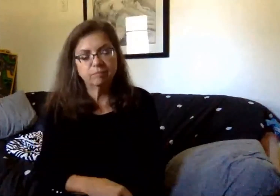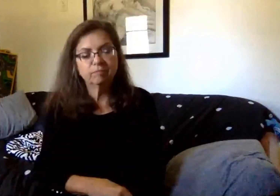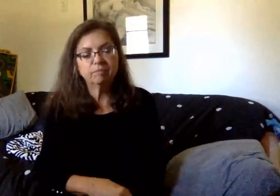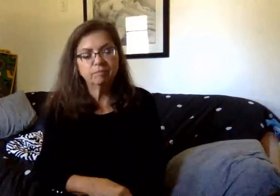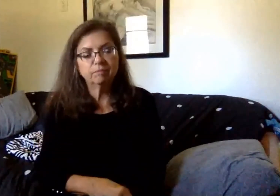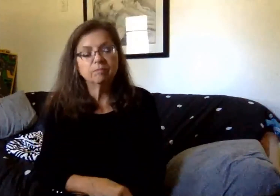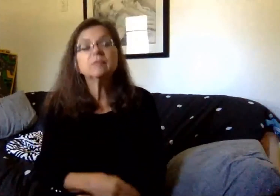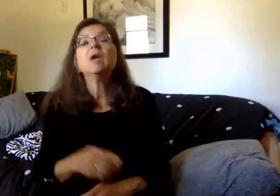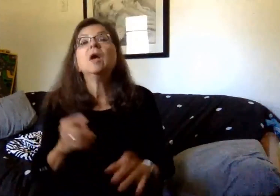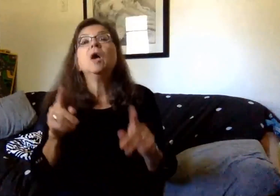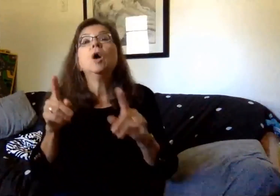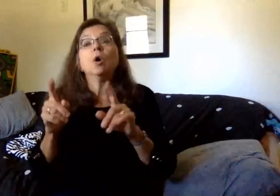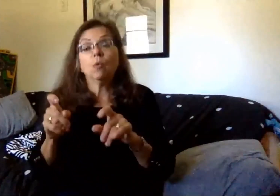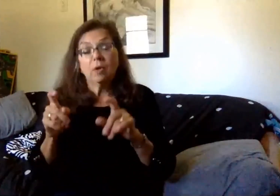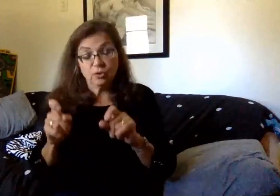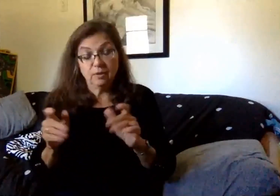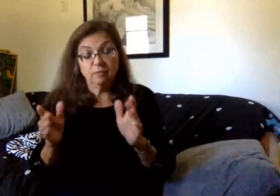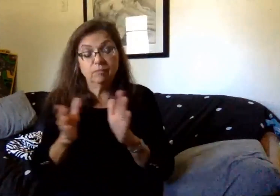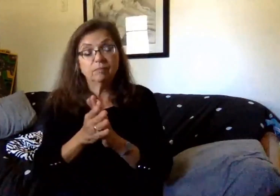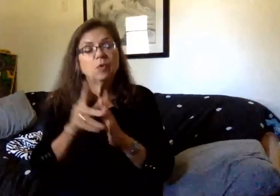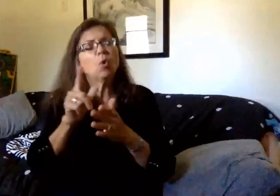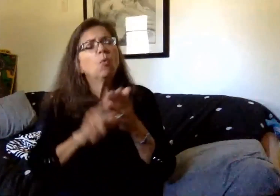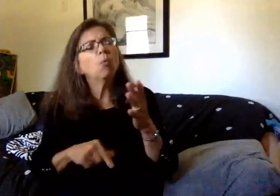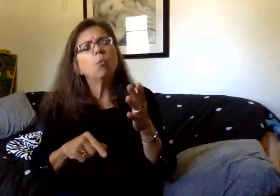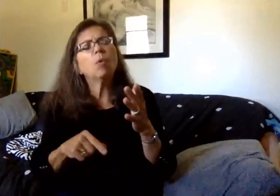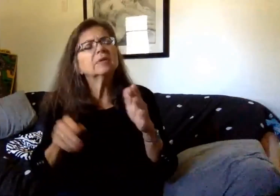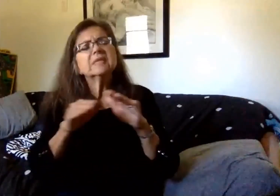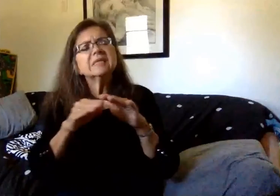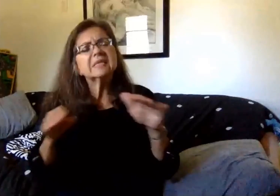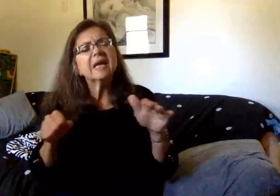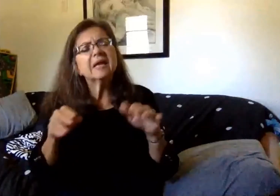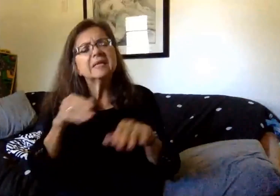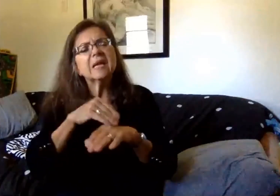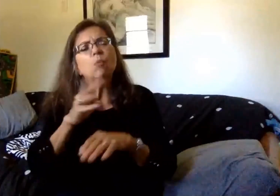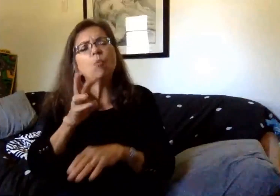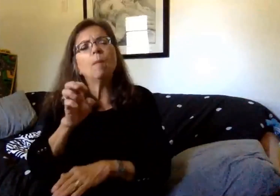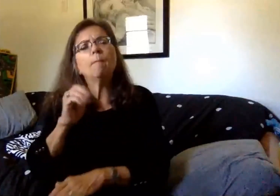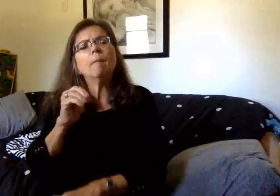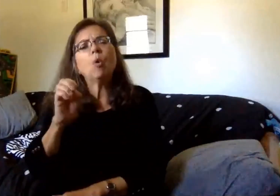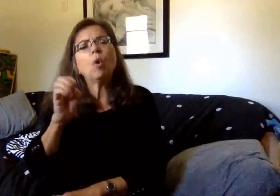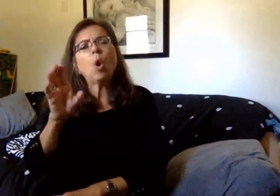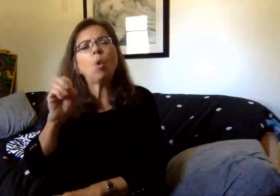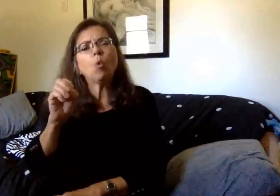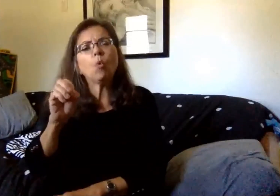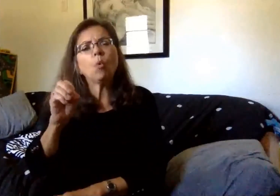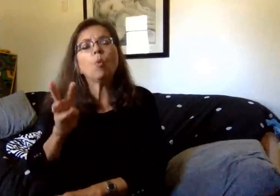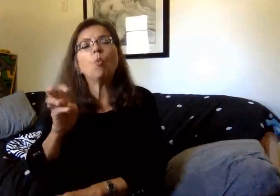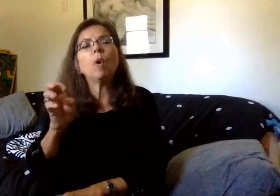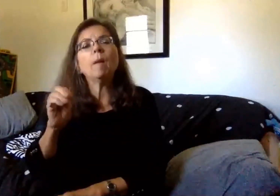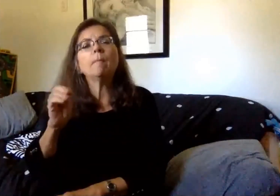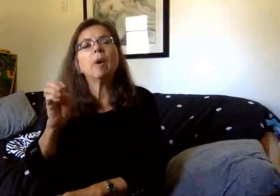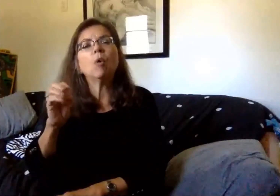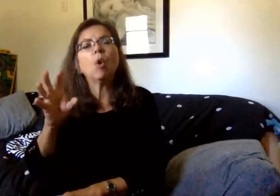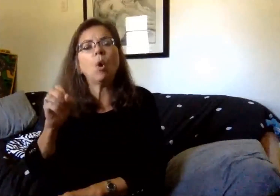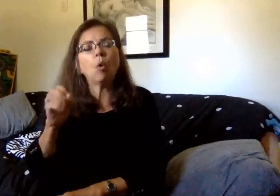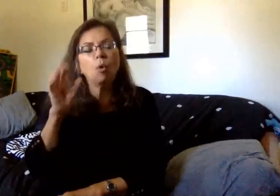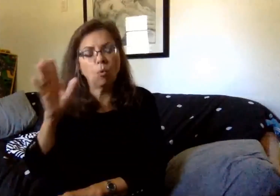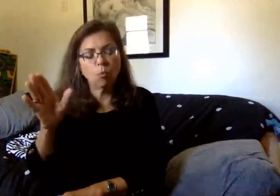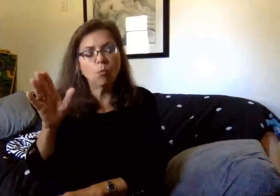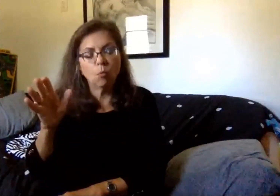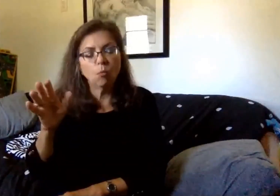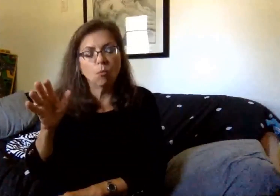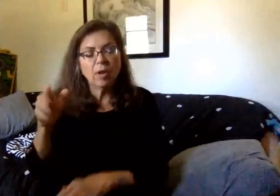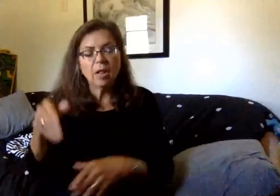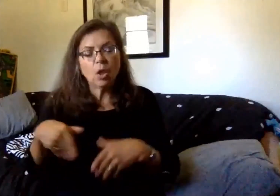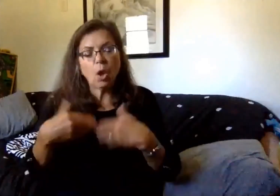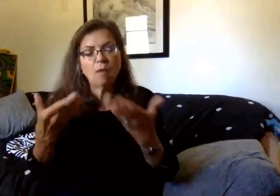The question was asked, what is the status for students that attend WOMOCO? WOMOCO will be offered, will be offering